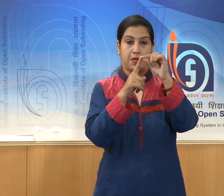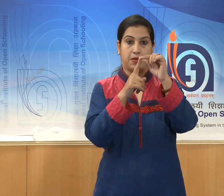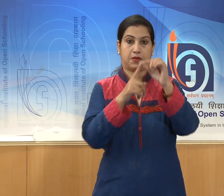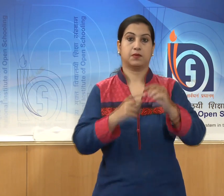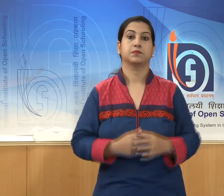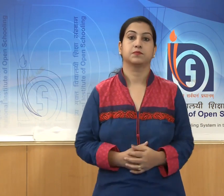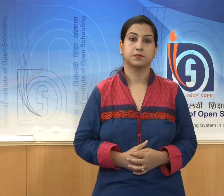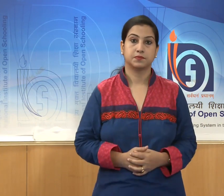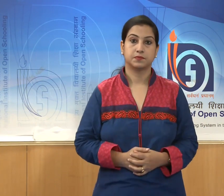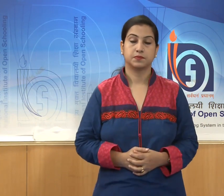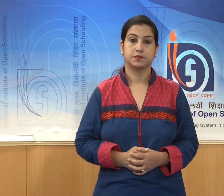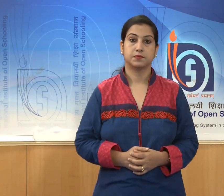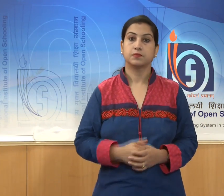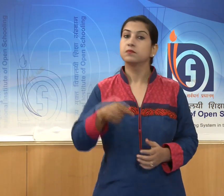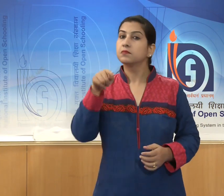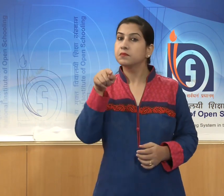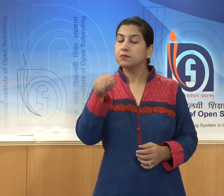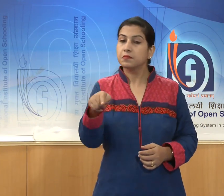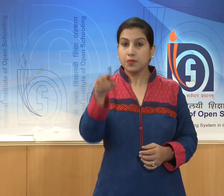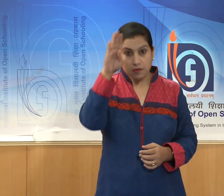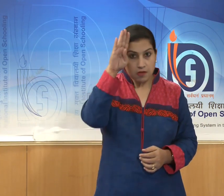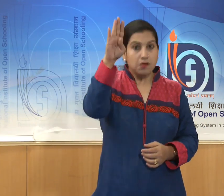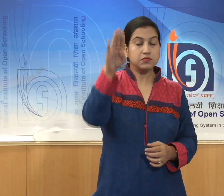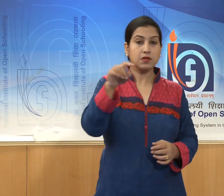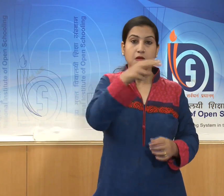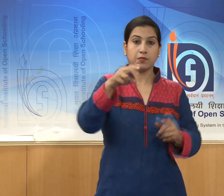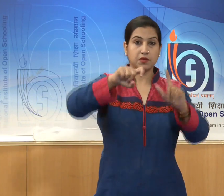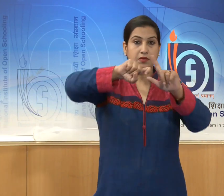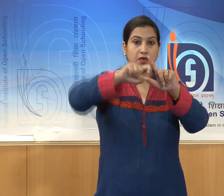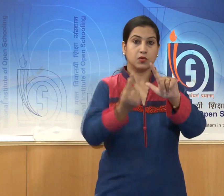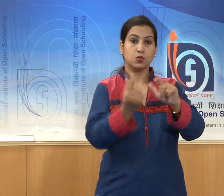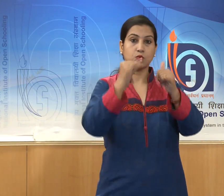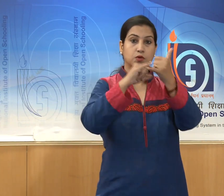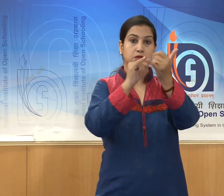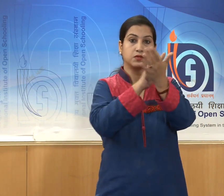The Kushans, who had come from outside India,